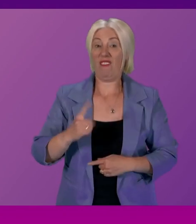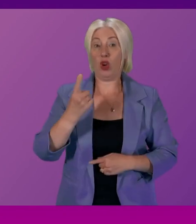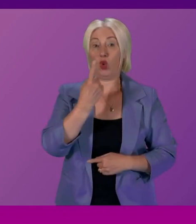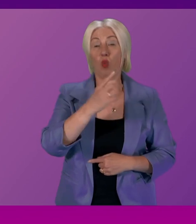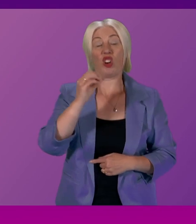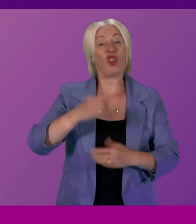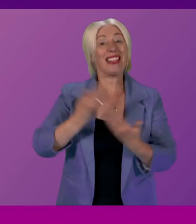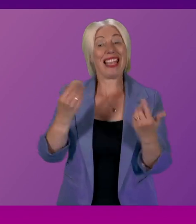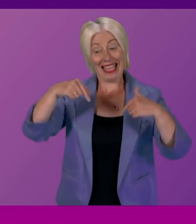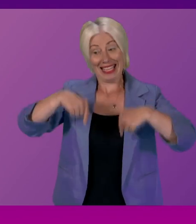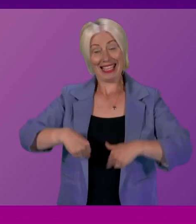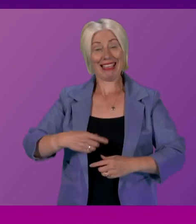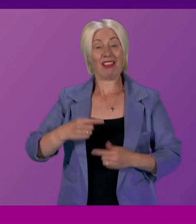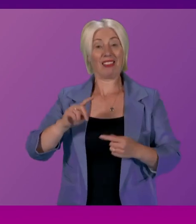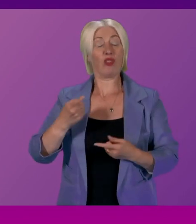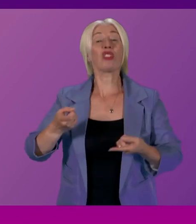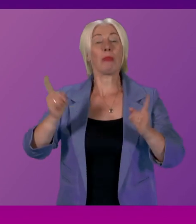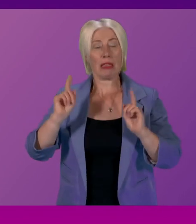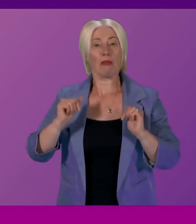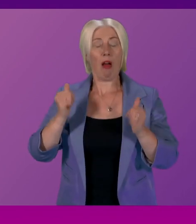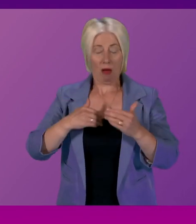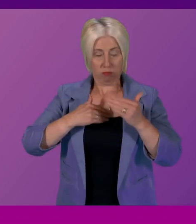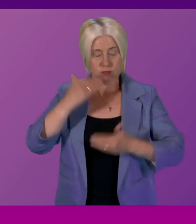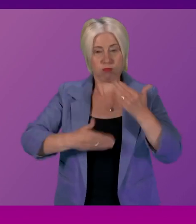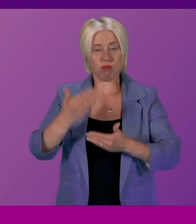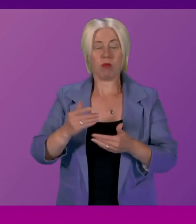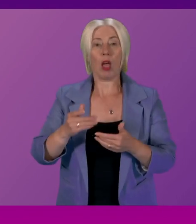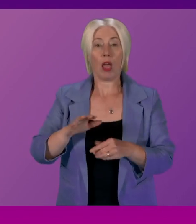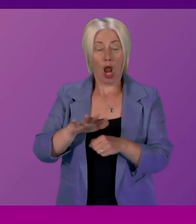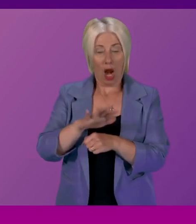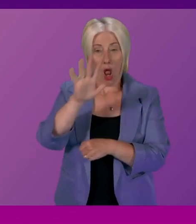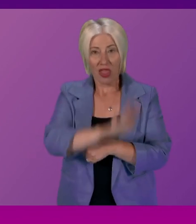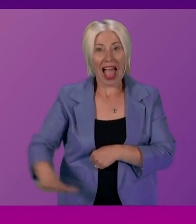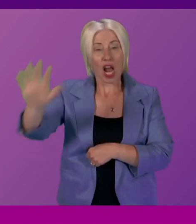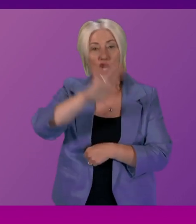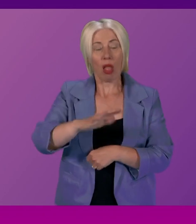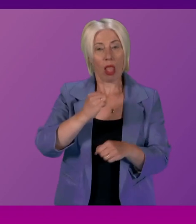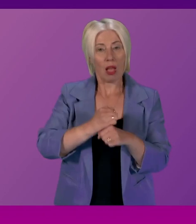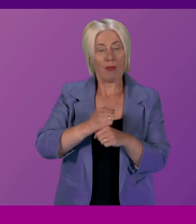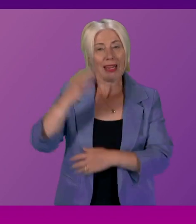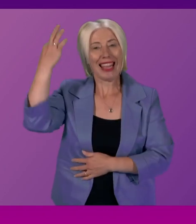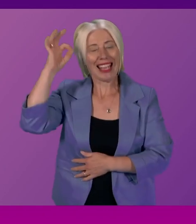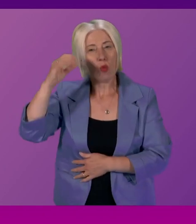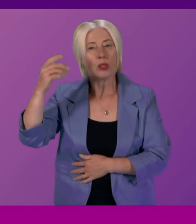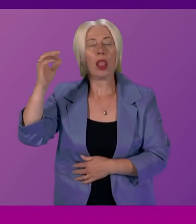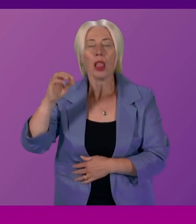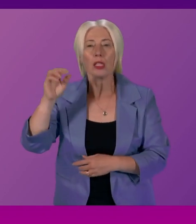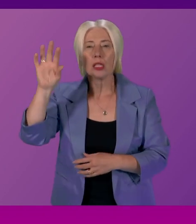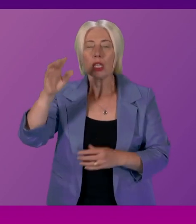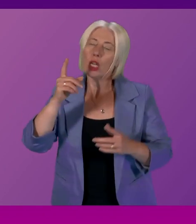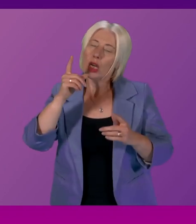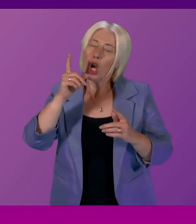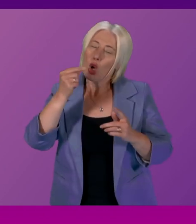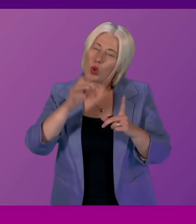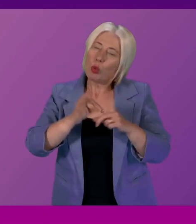safe to say that the relationship between national and local government could be improved and I'm pleased that the Verity House